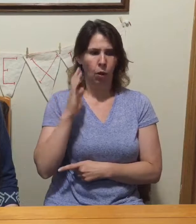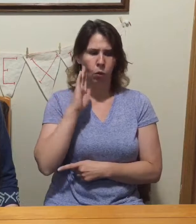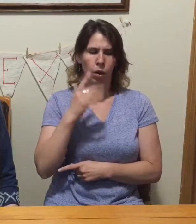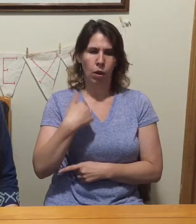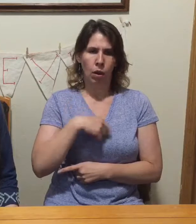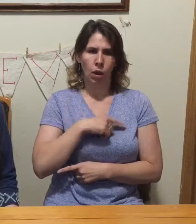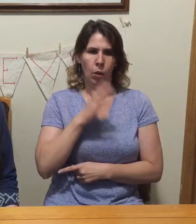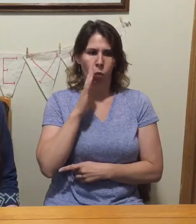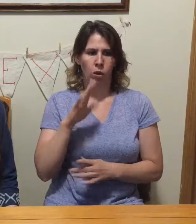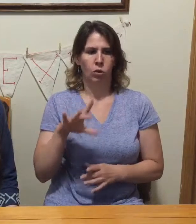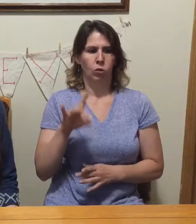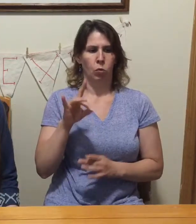the Fab Four.